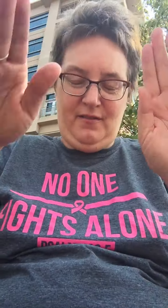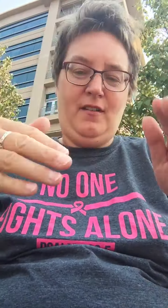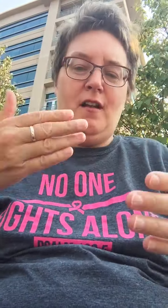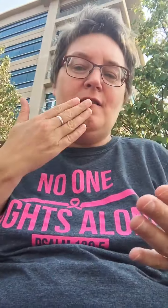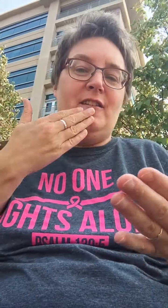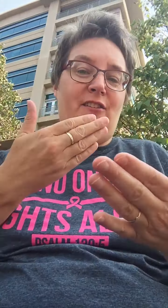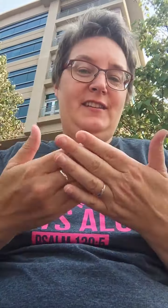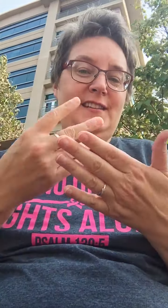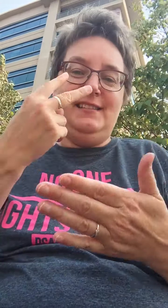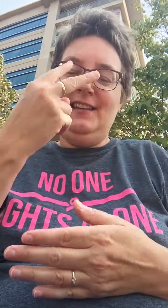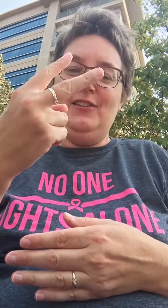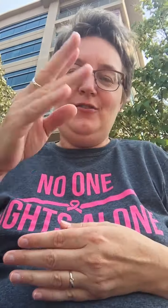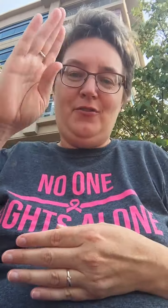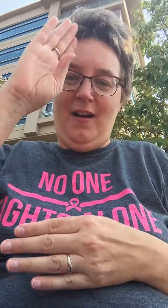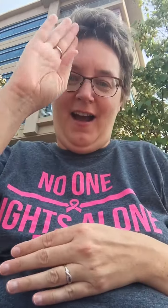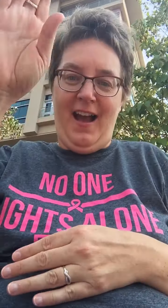Good to see you. Hi.